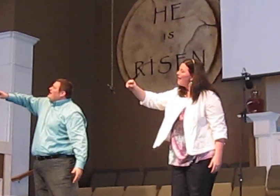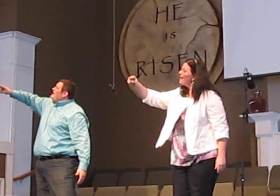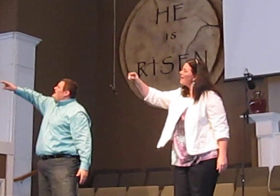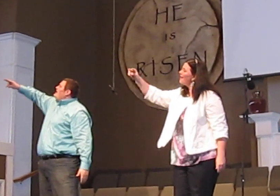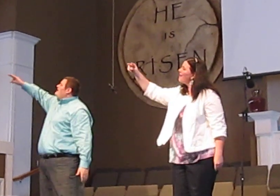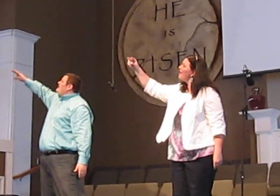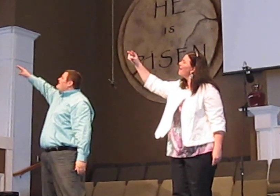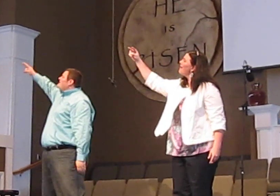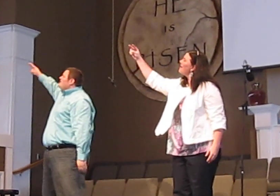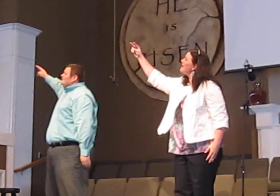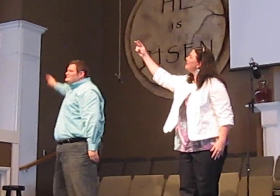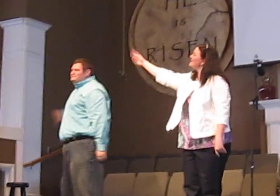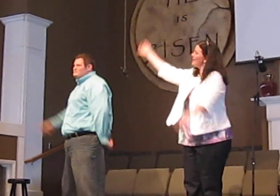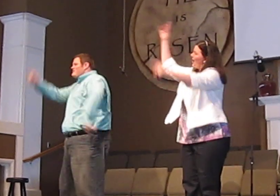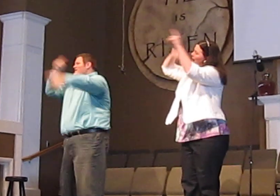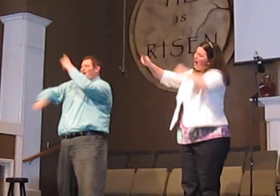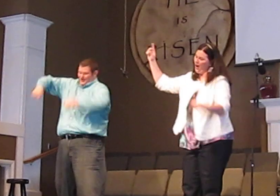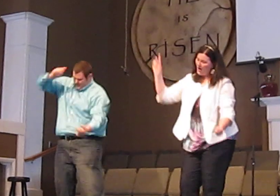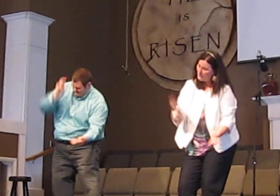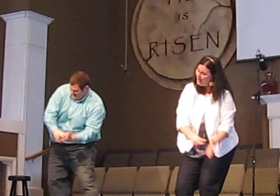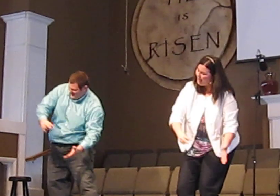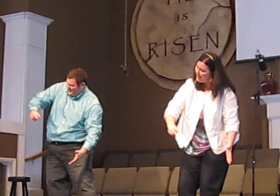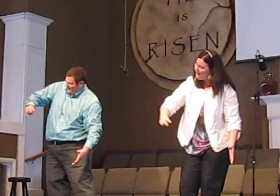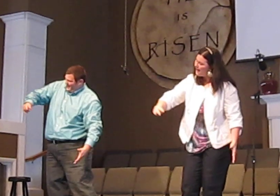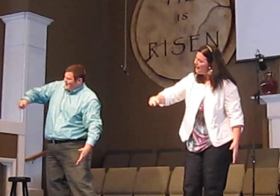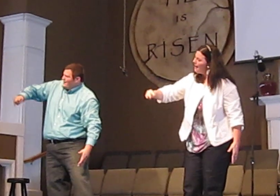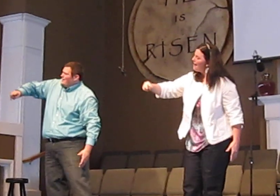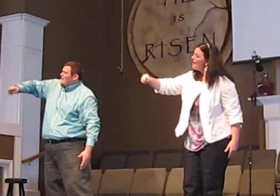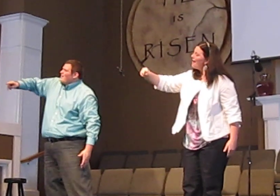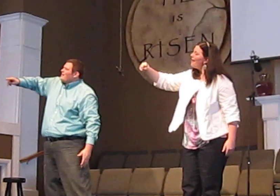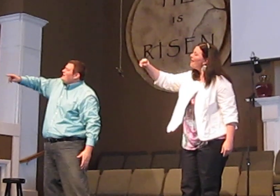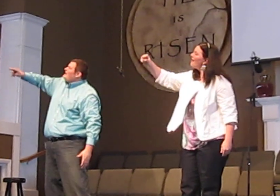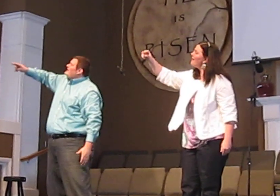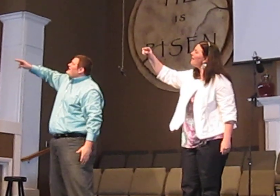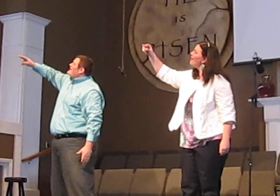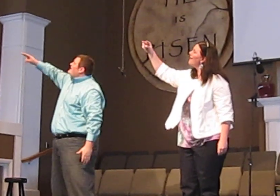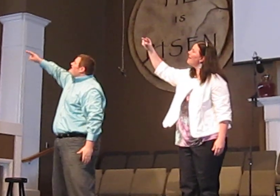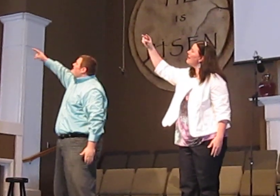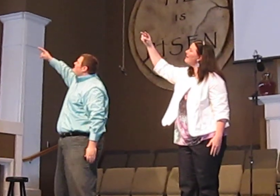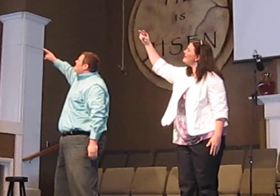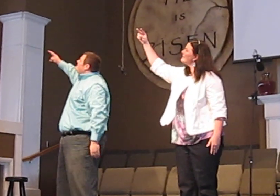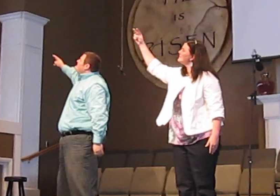hooray.